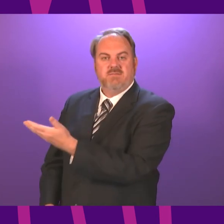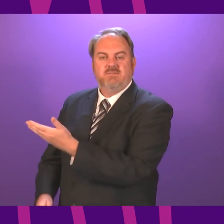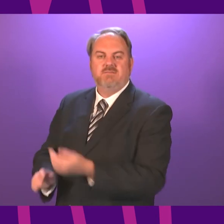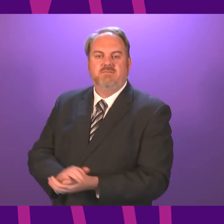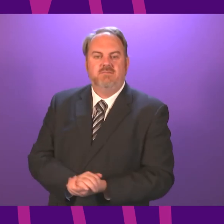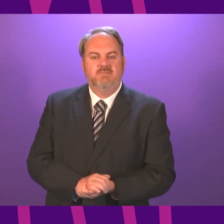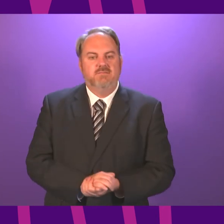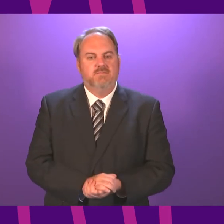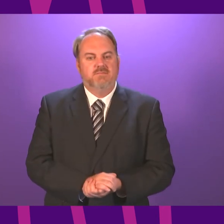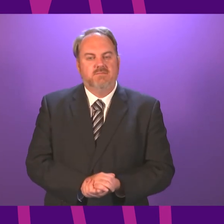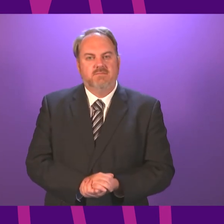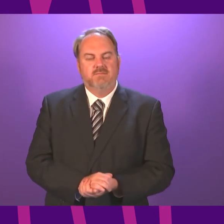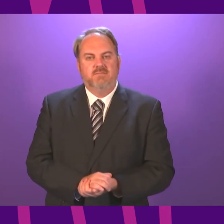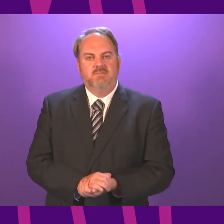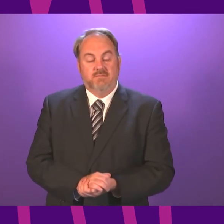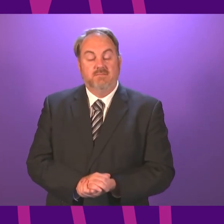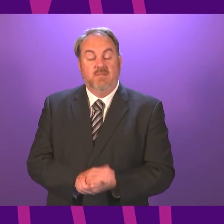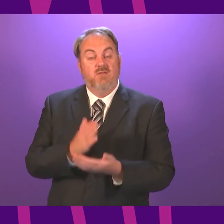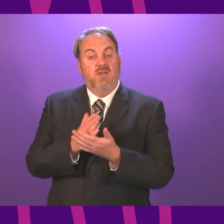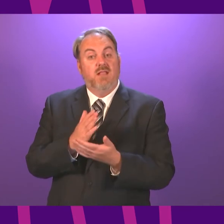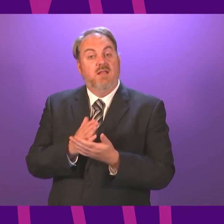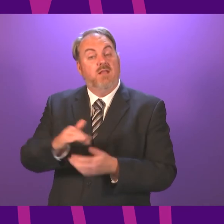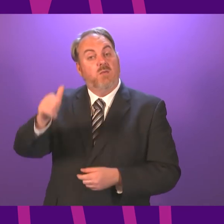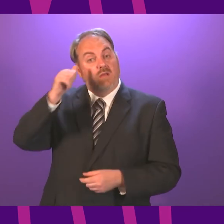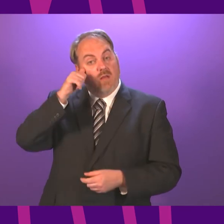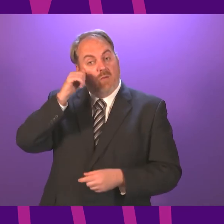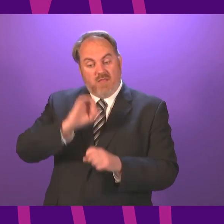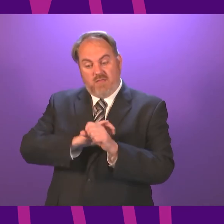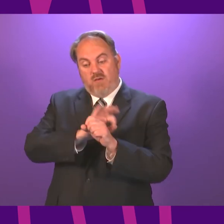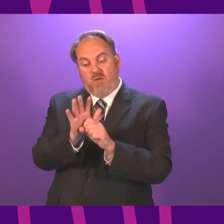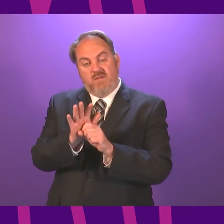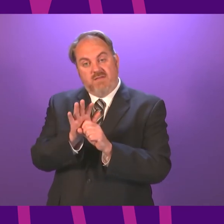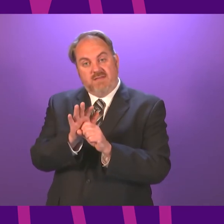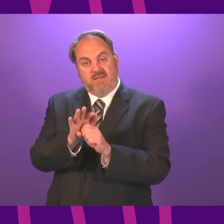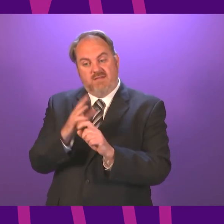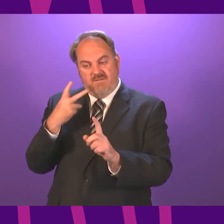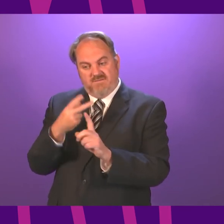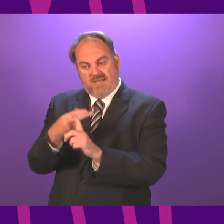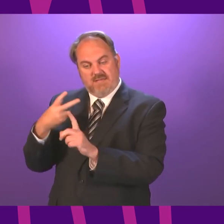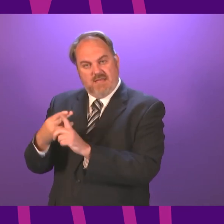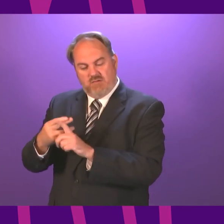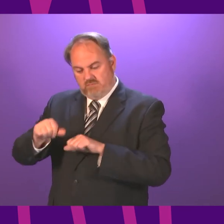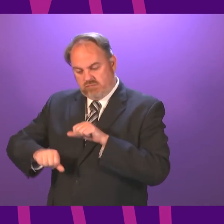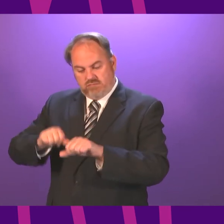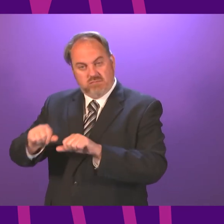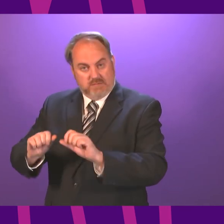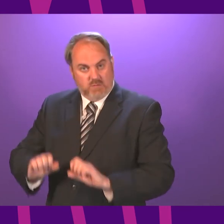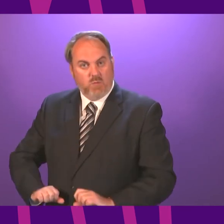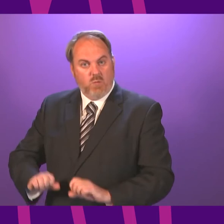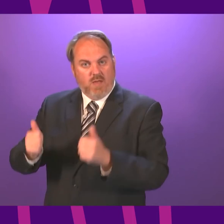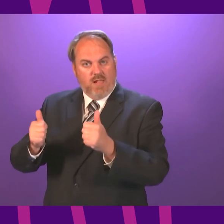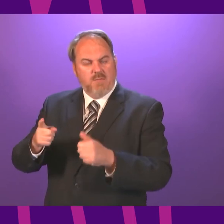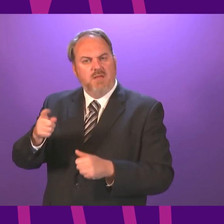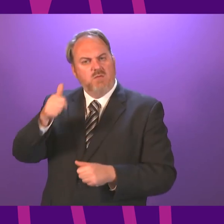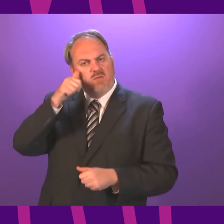Presiding officer, I welcome the continued positive rollout of the Covid-19 vaccinations in Scotland, but we must not be complacent. Australia,